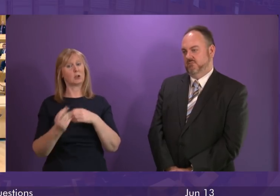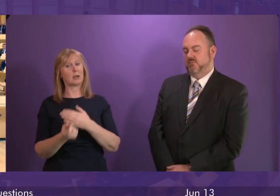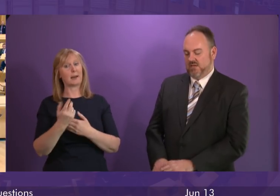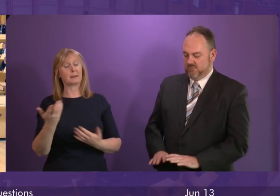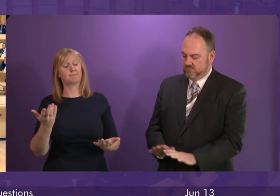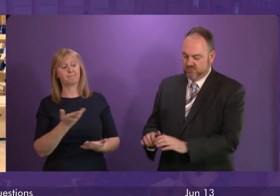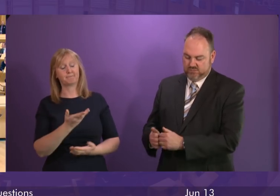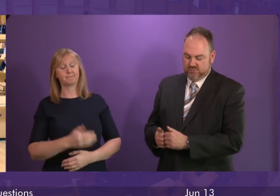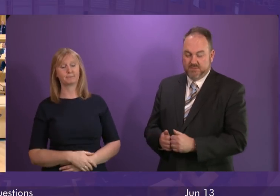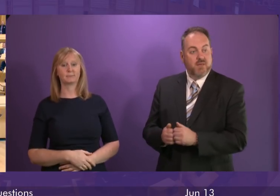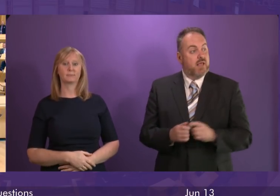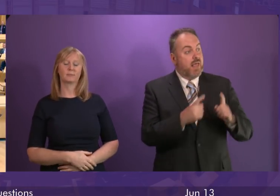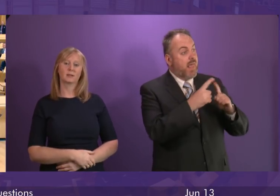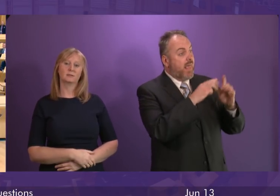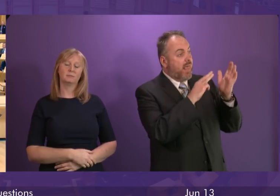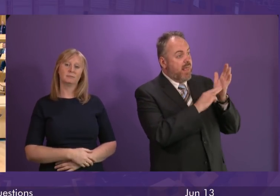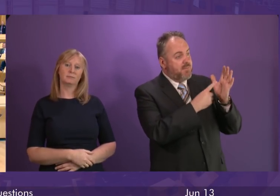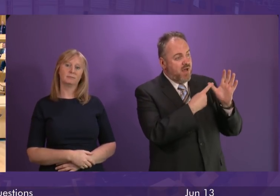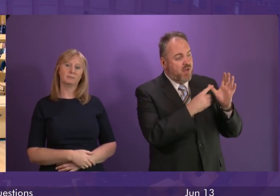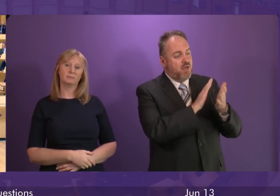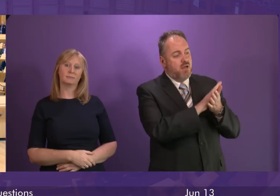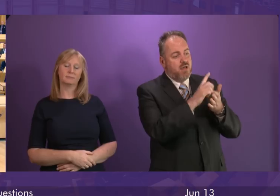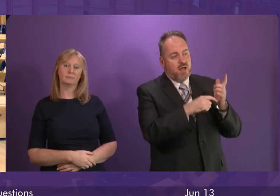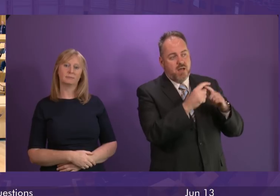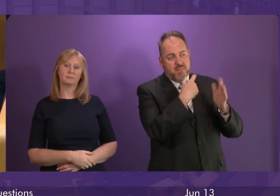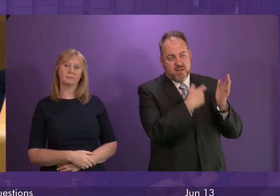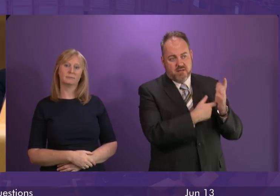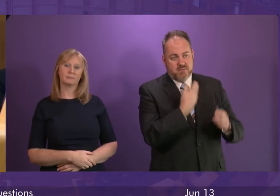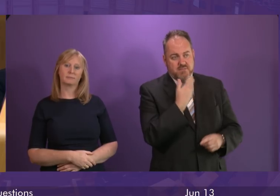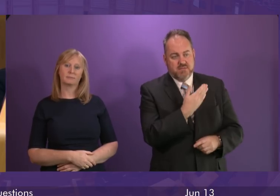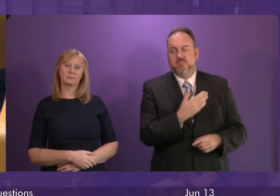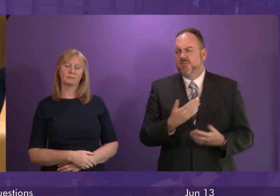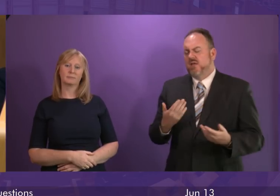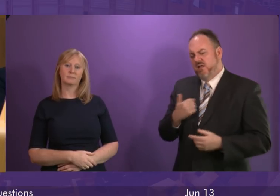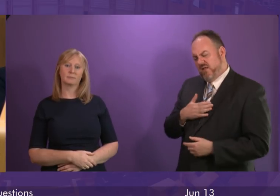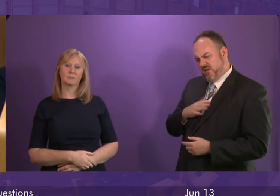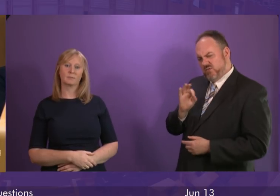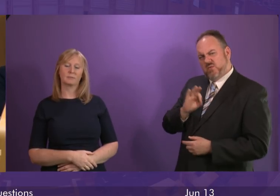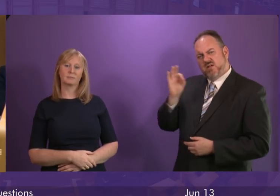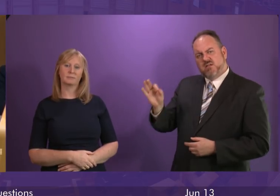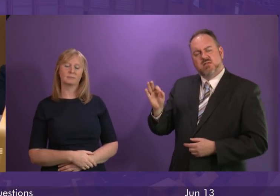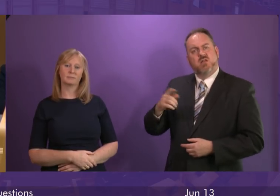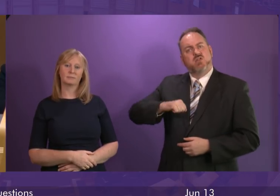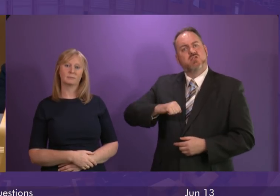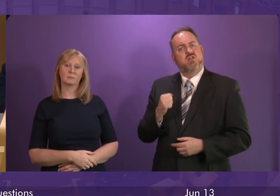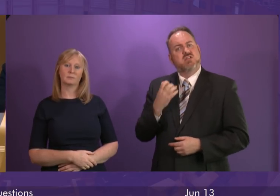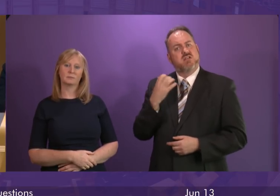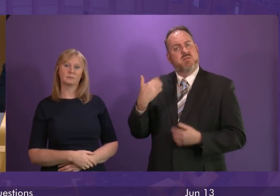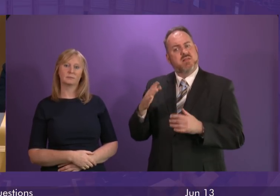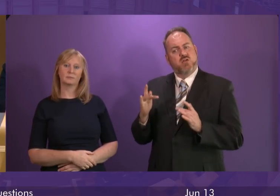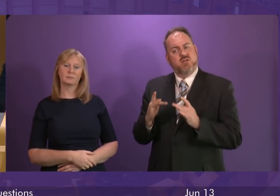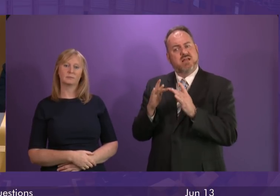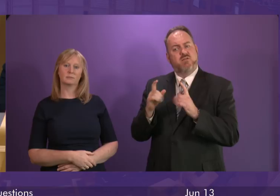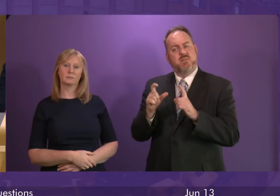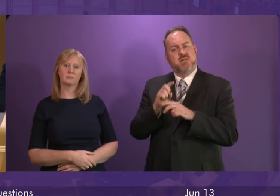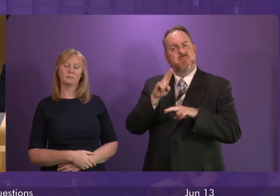Emma Harper to ask whether the Scottish Government has had any contact from Dumfries and